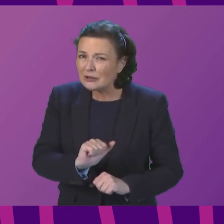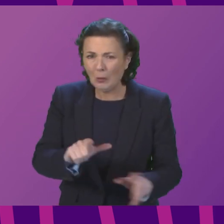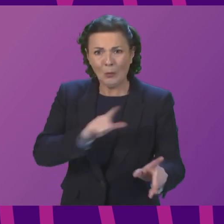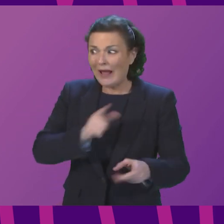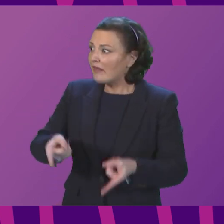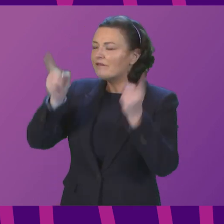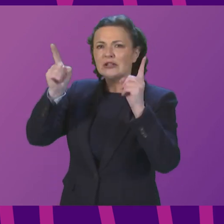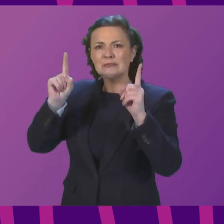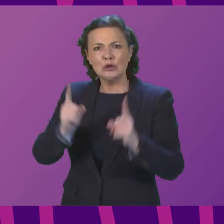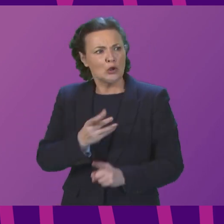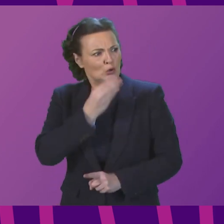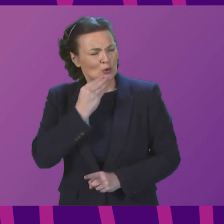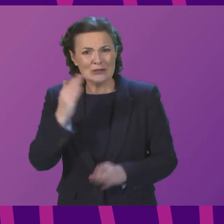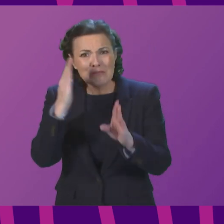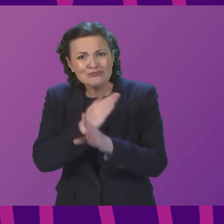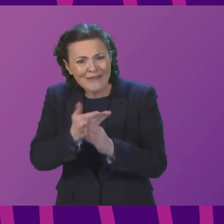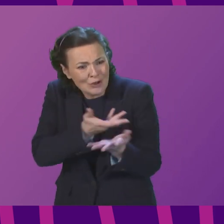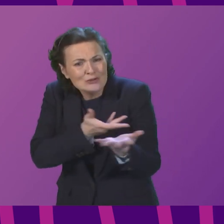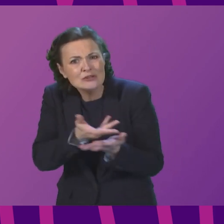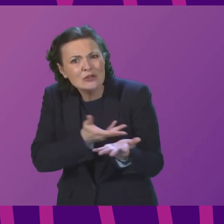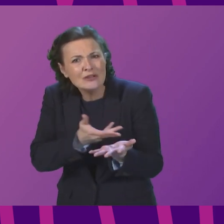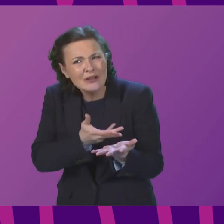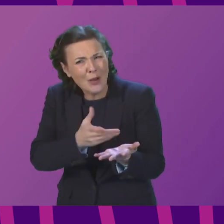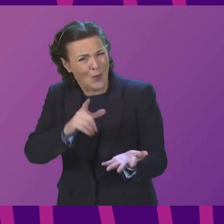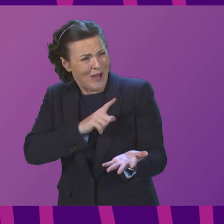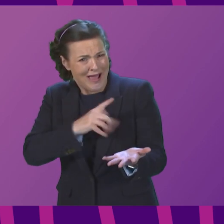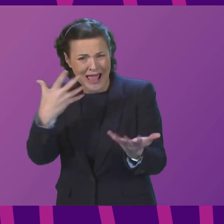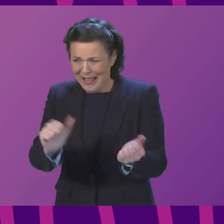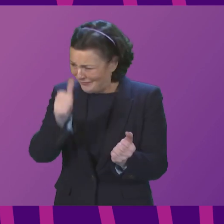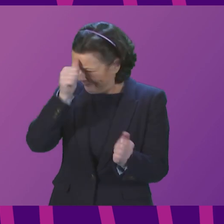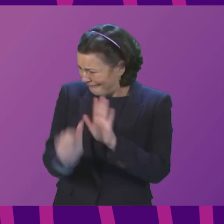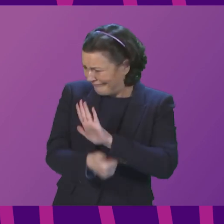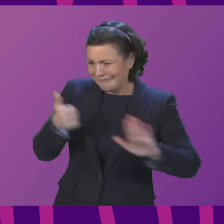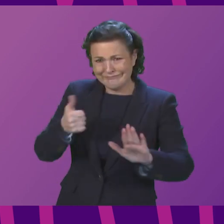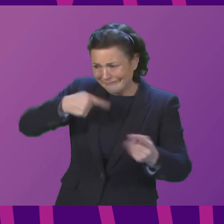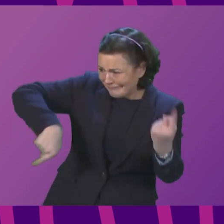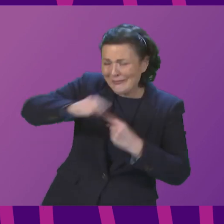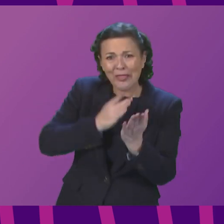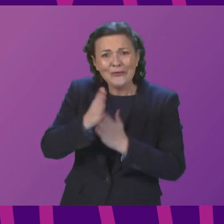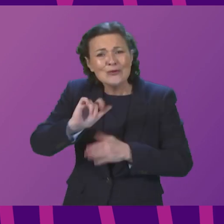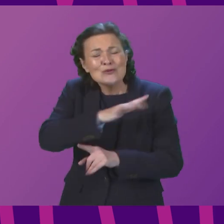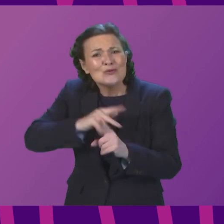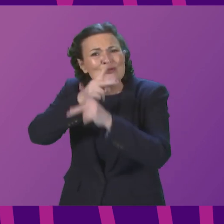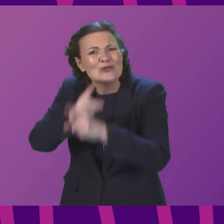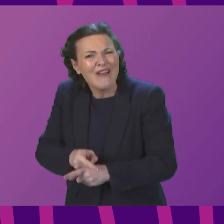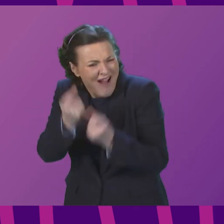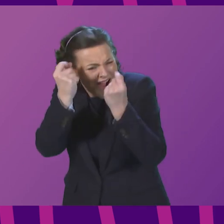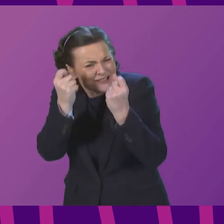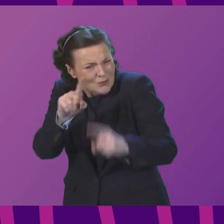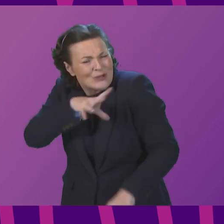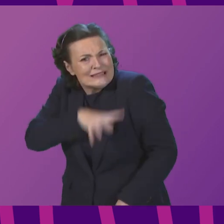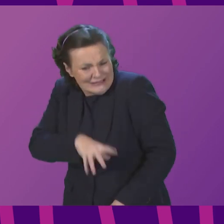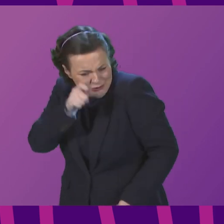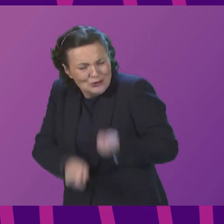the First Minister using private sector consultancies when there is a wealth of expertise in the social care sector that understands what